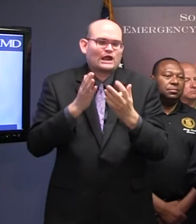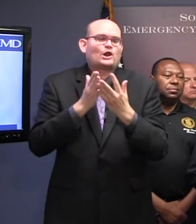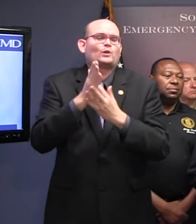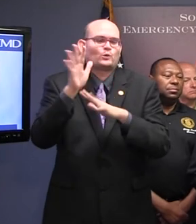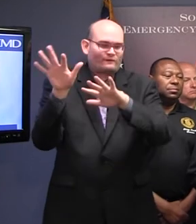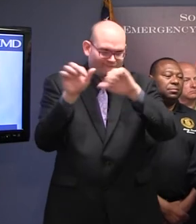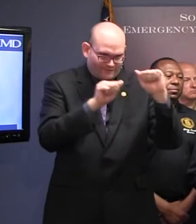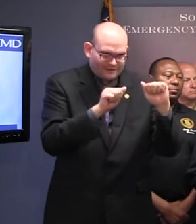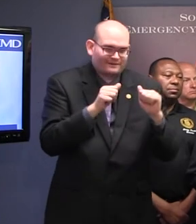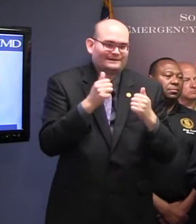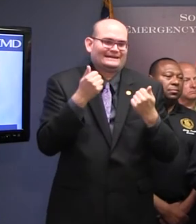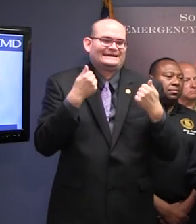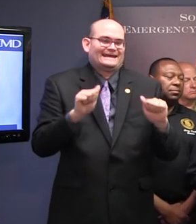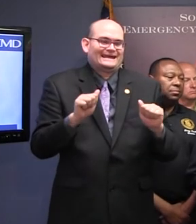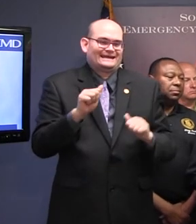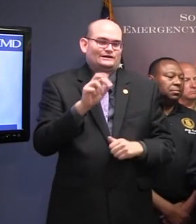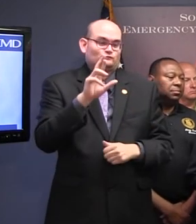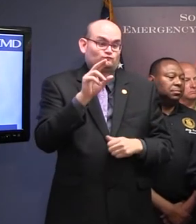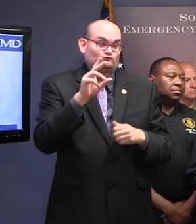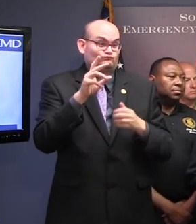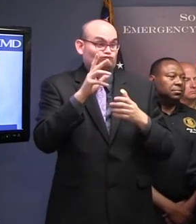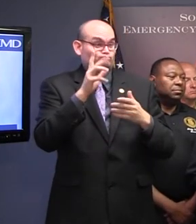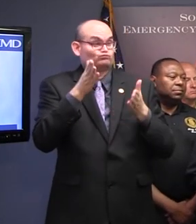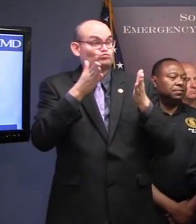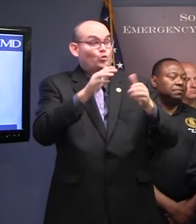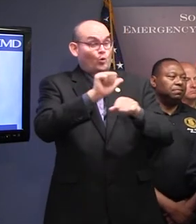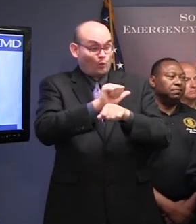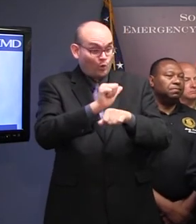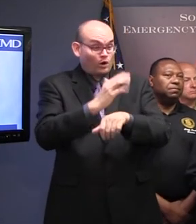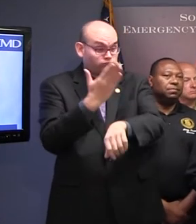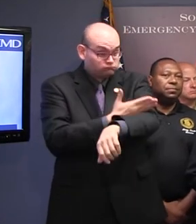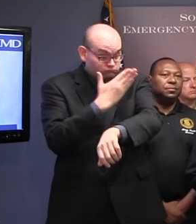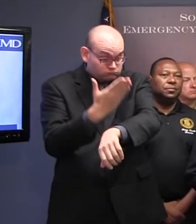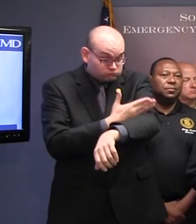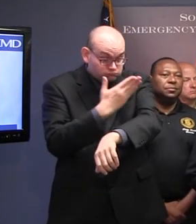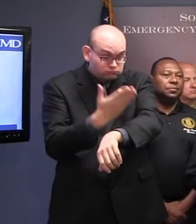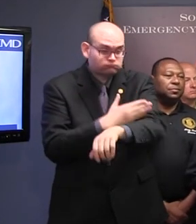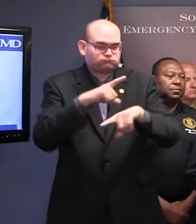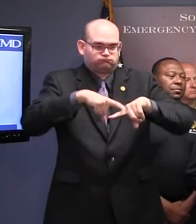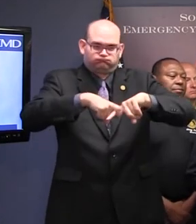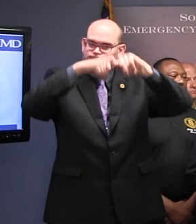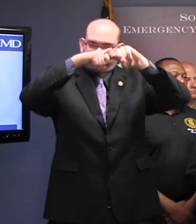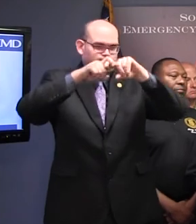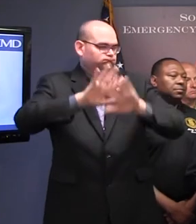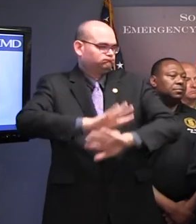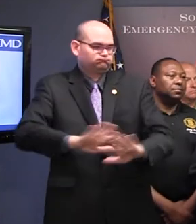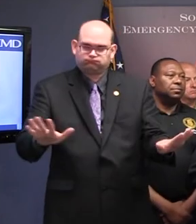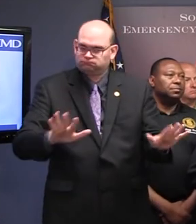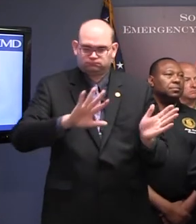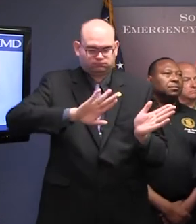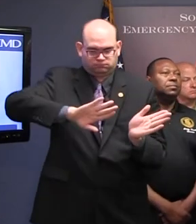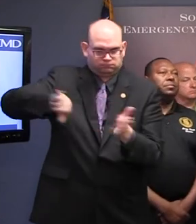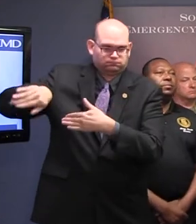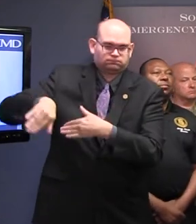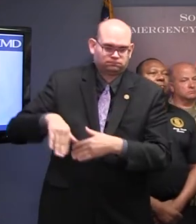of road work on these particular routes going forward. So the lanes should be clear and open and ready to receive the traffic.